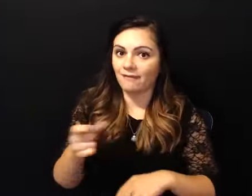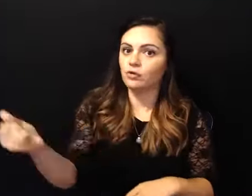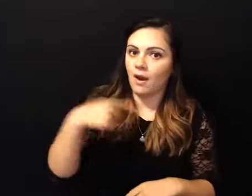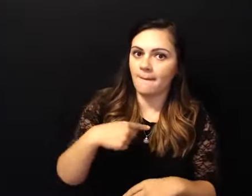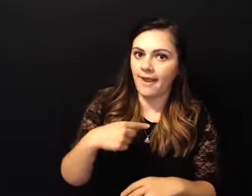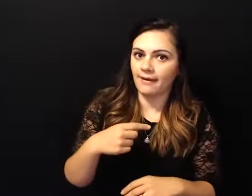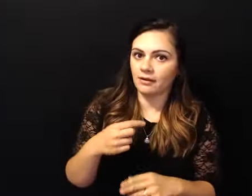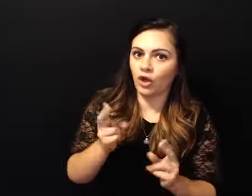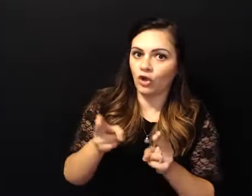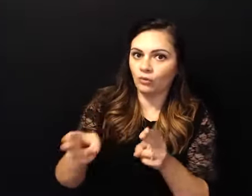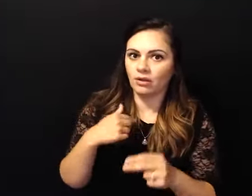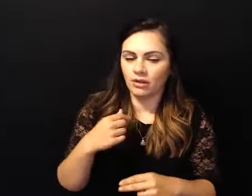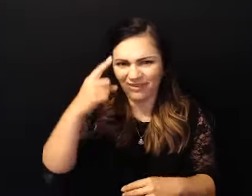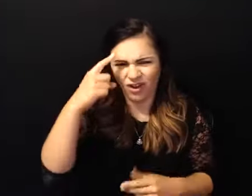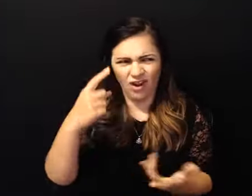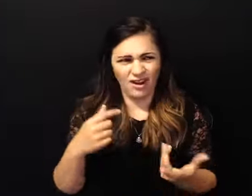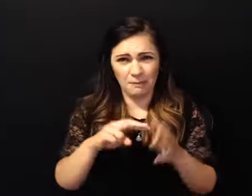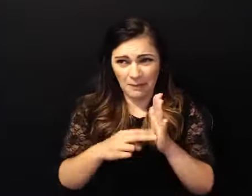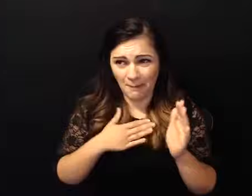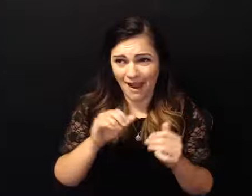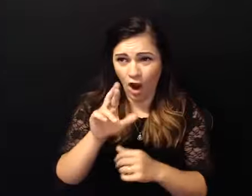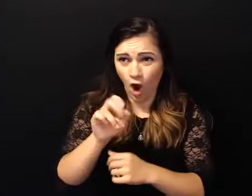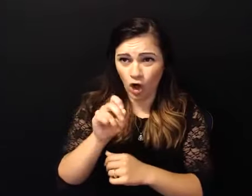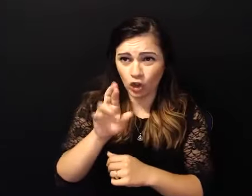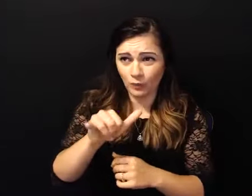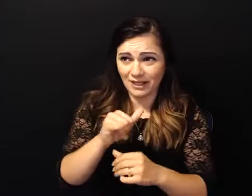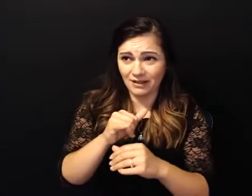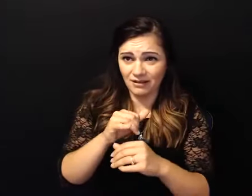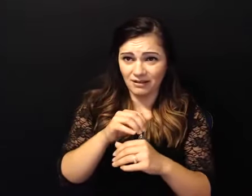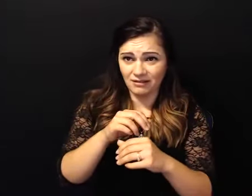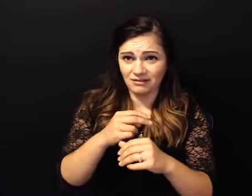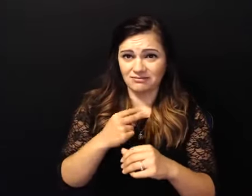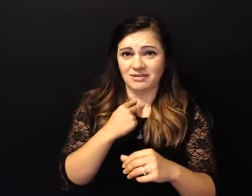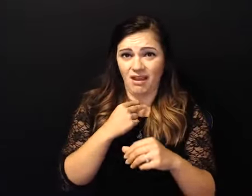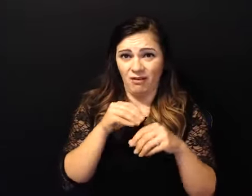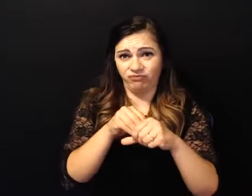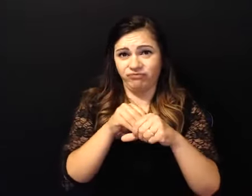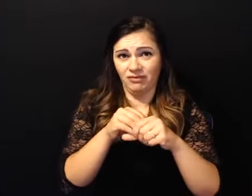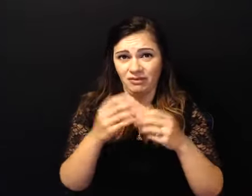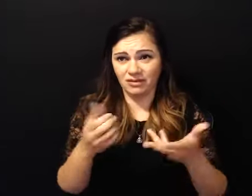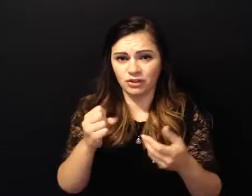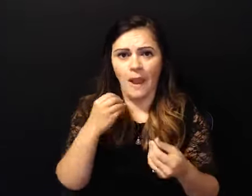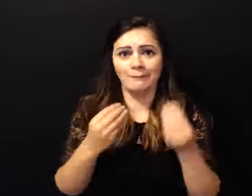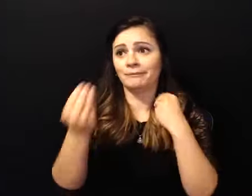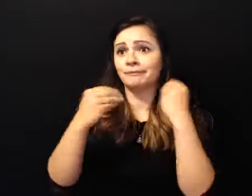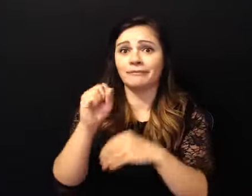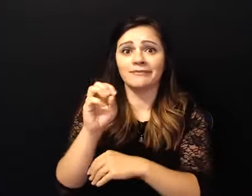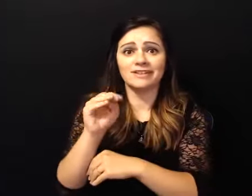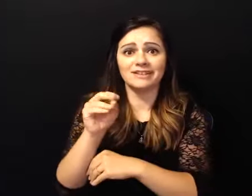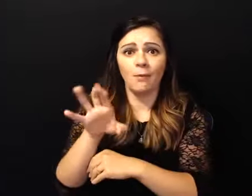clogged arteries i have no idea at the time what any of that means so i'm eating s'mores like they're going out of style because i live my life all or nothing